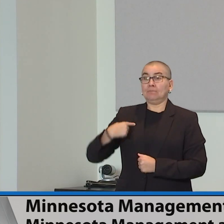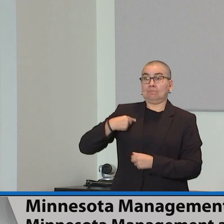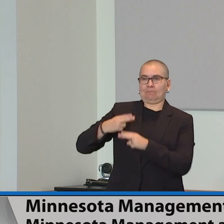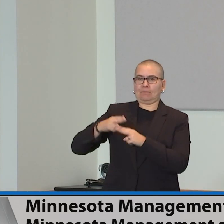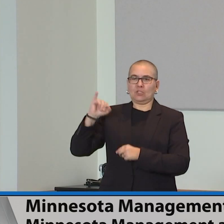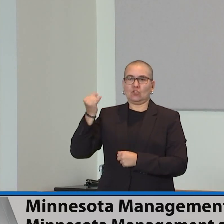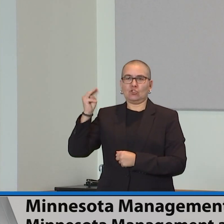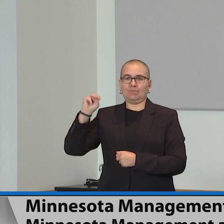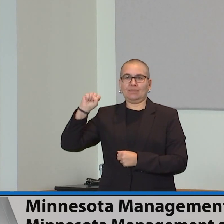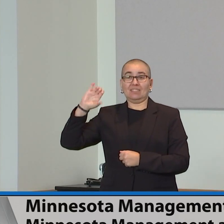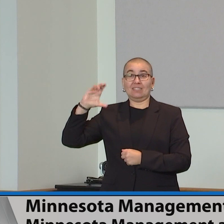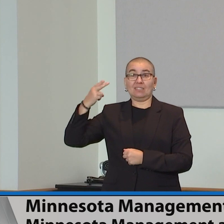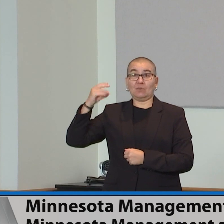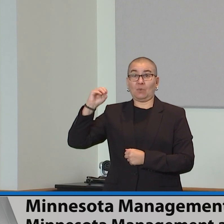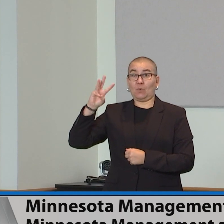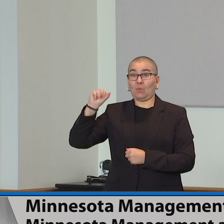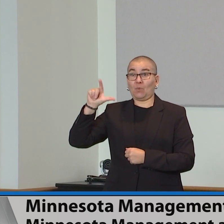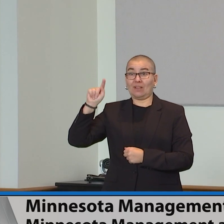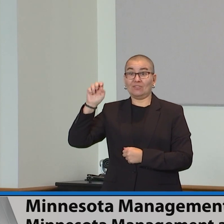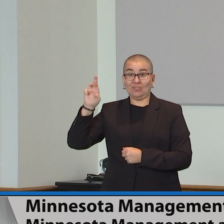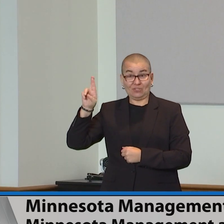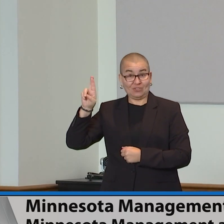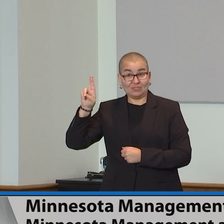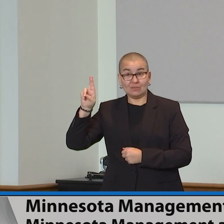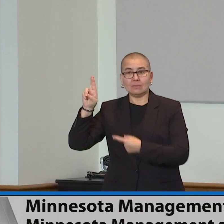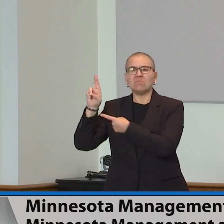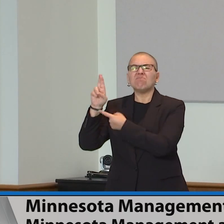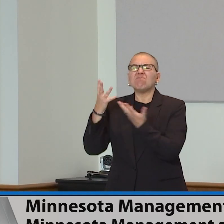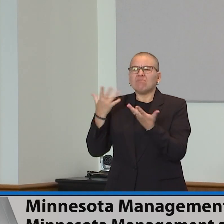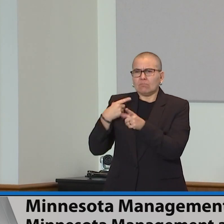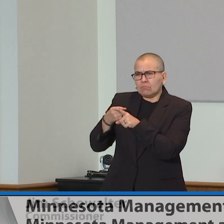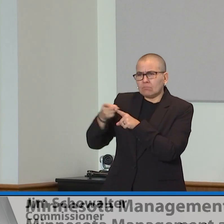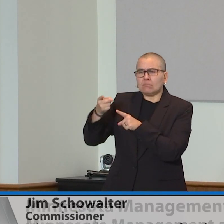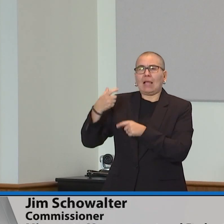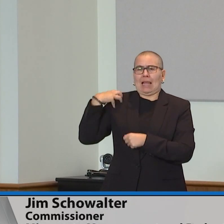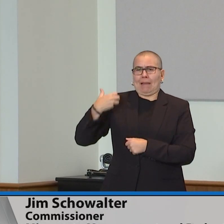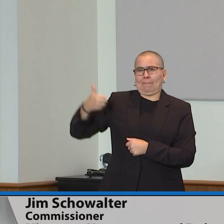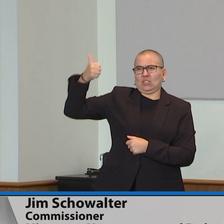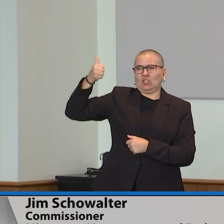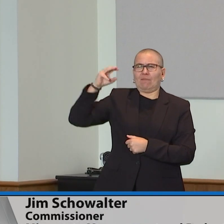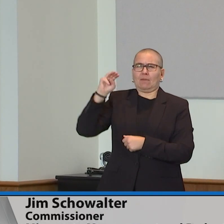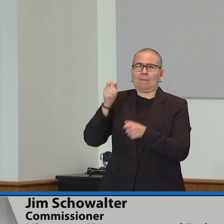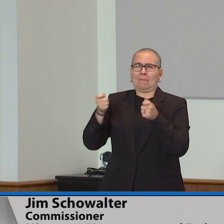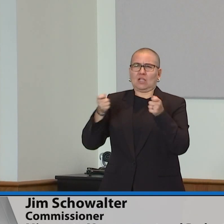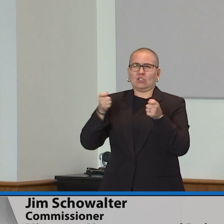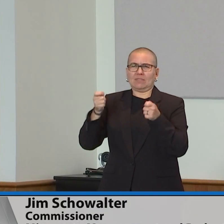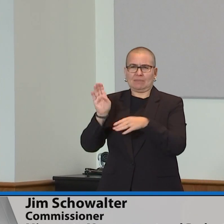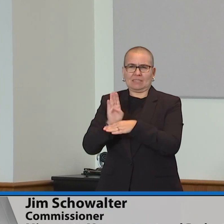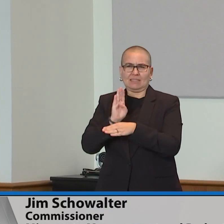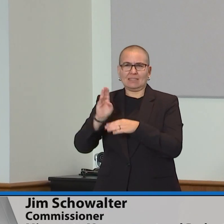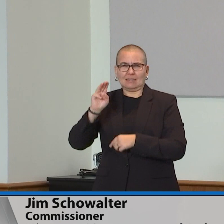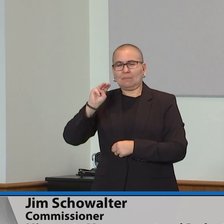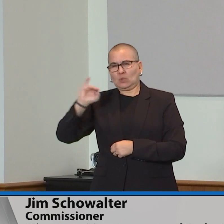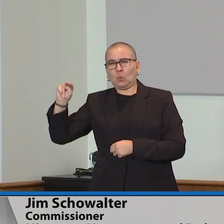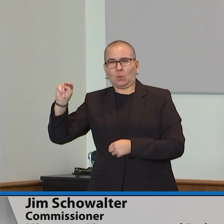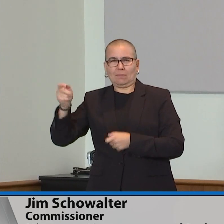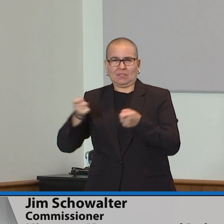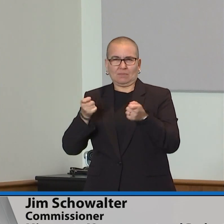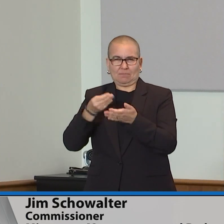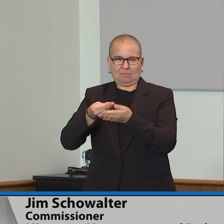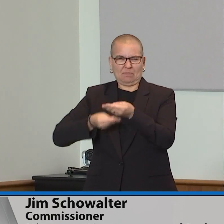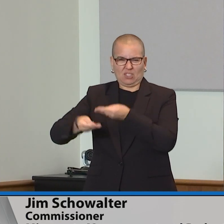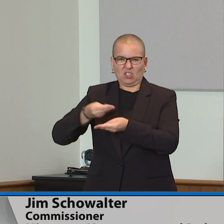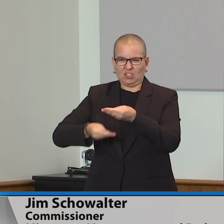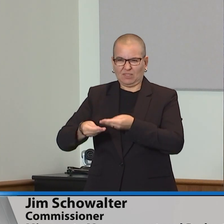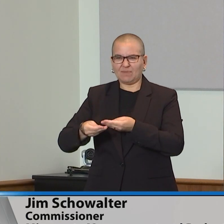Management and Budget, and I'm really pleased to welcome you to the November 2022 Revenue and Economic and Budget